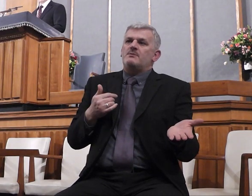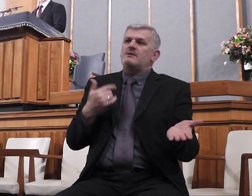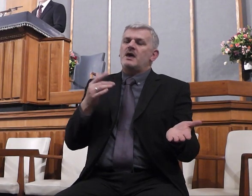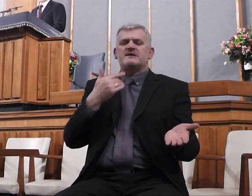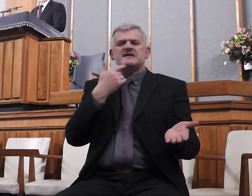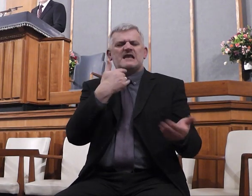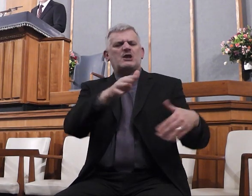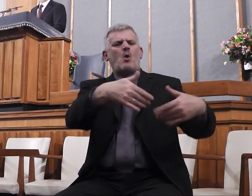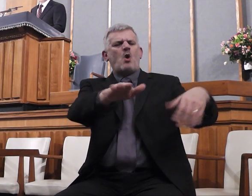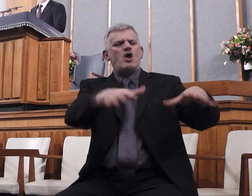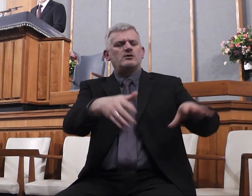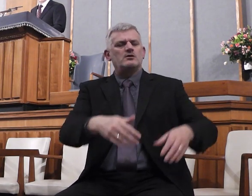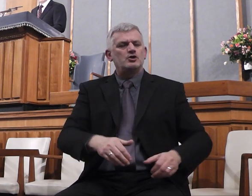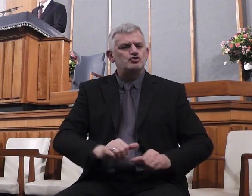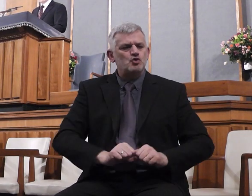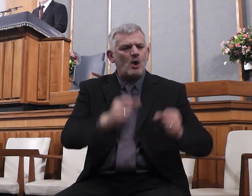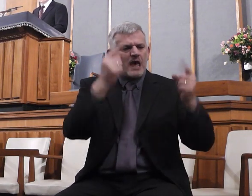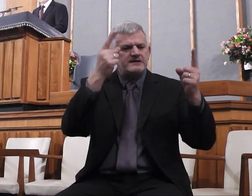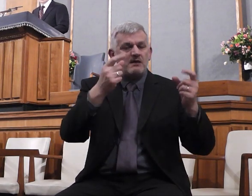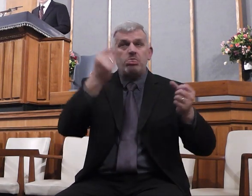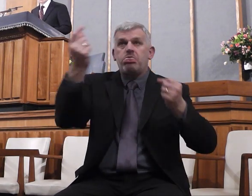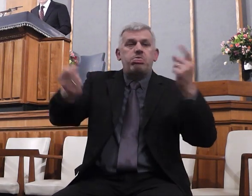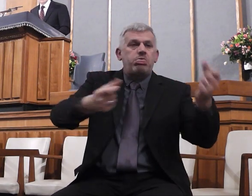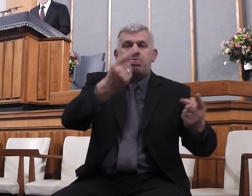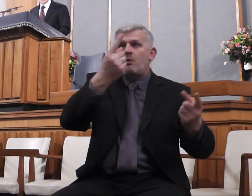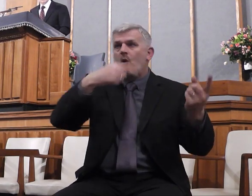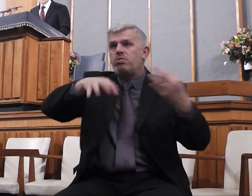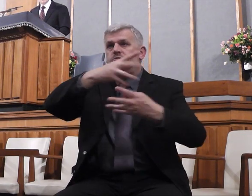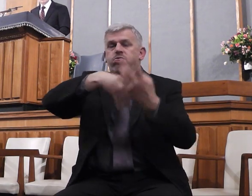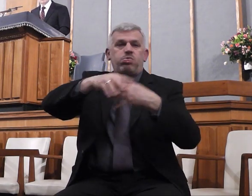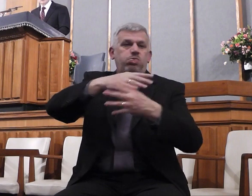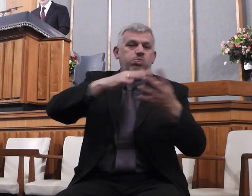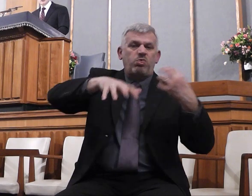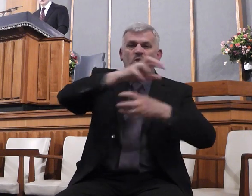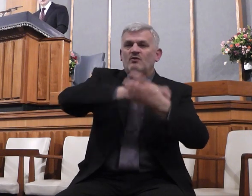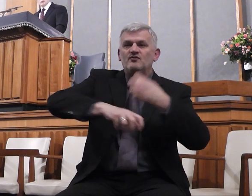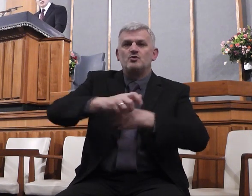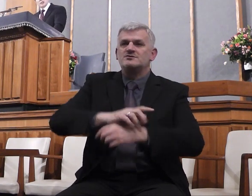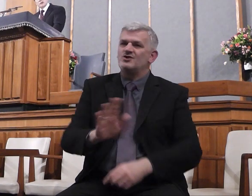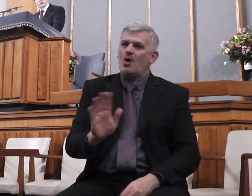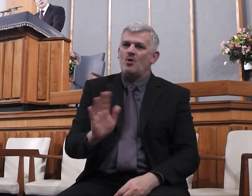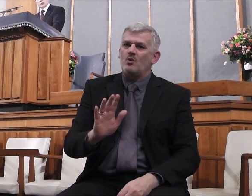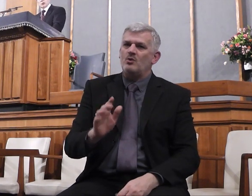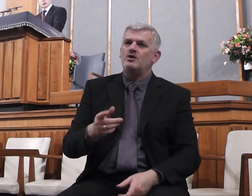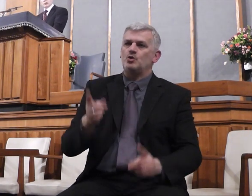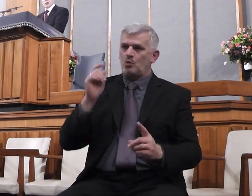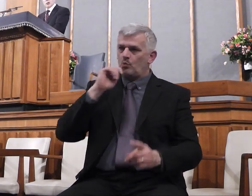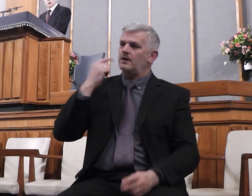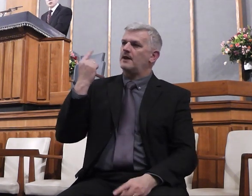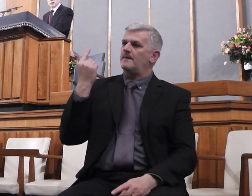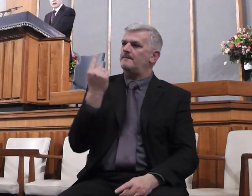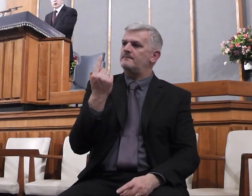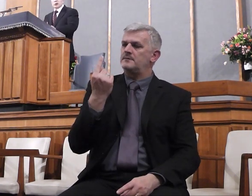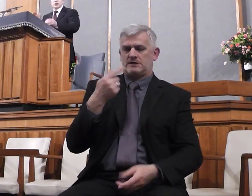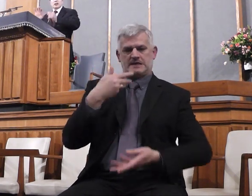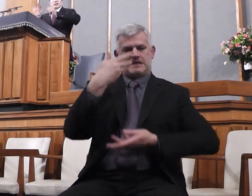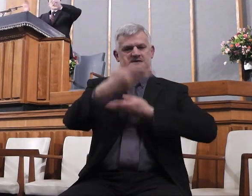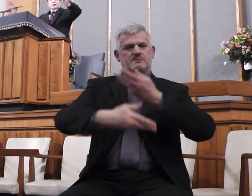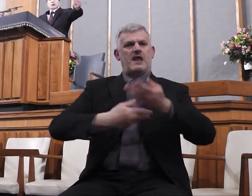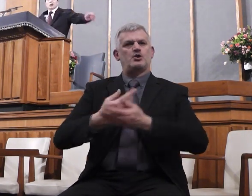or perhaps be like, God will reveal himself. He'll speak into this world. We cannot think outside